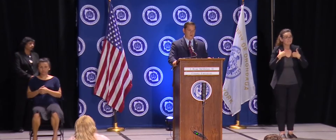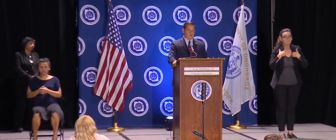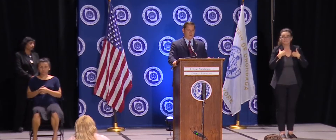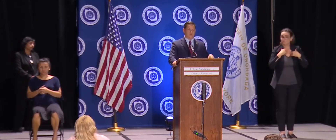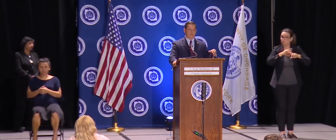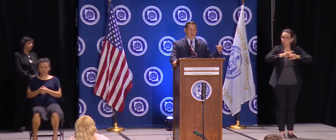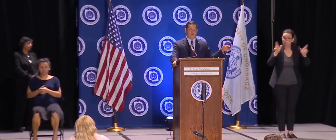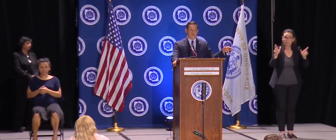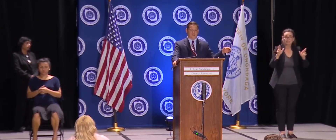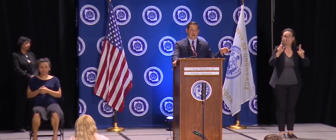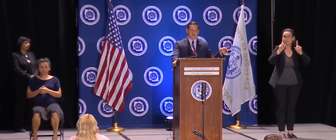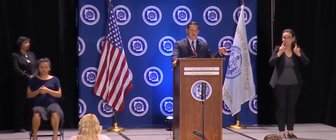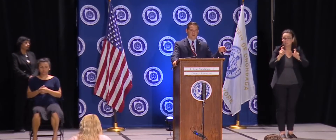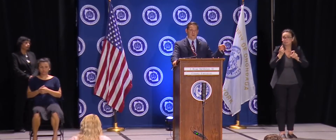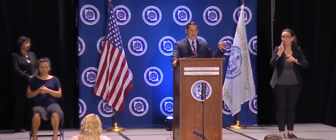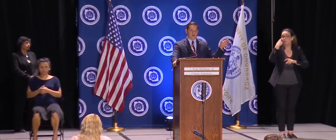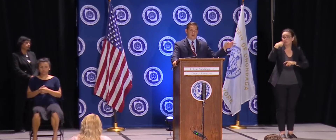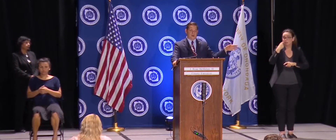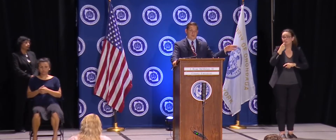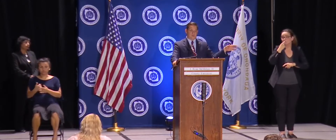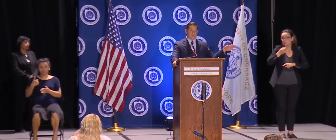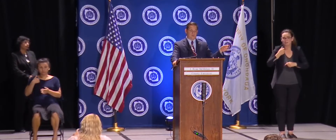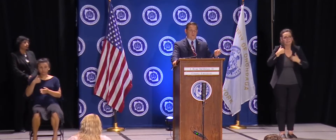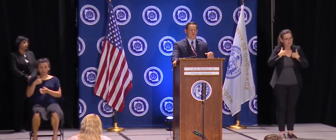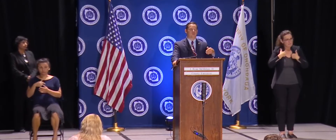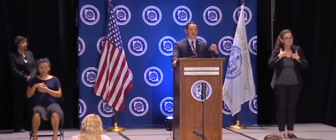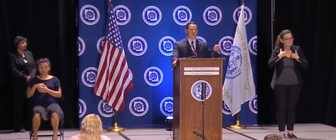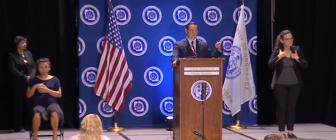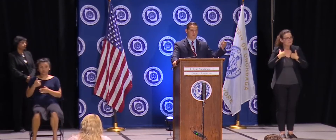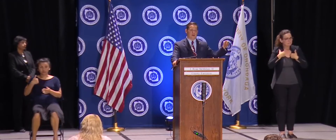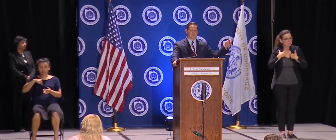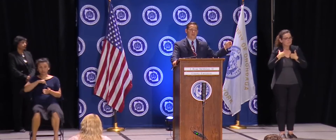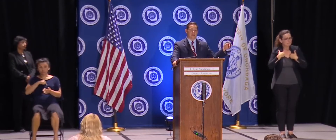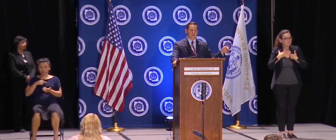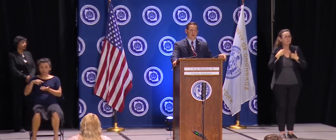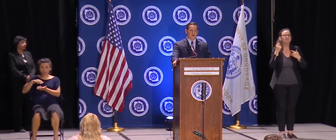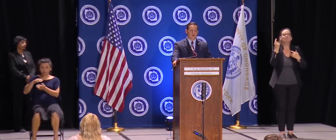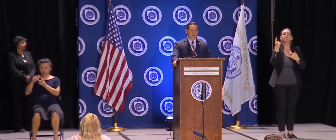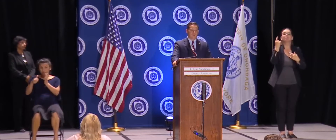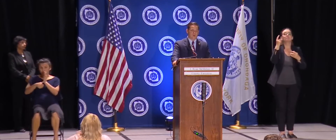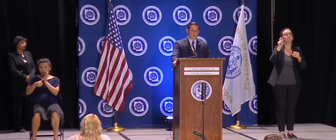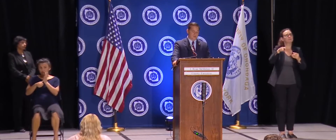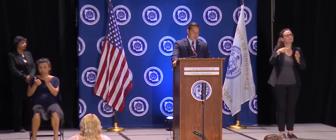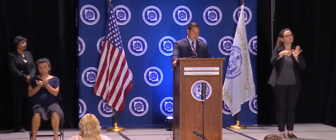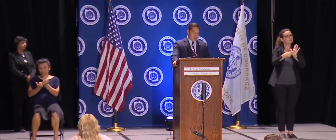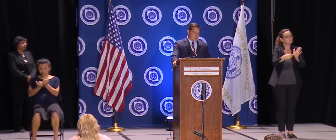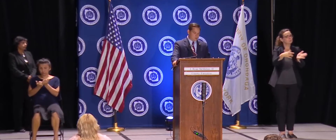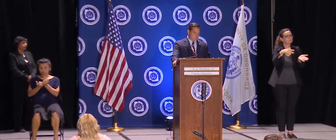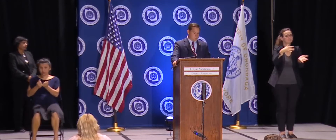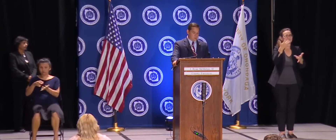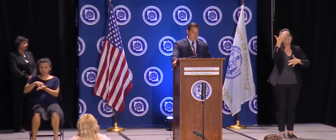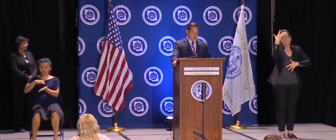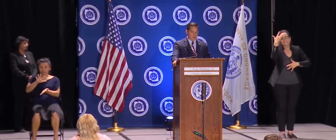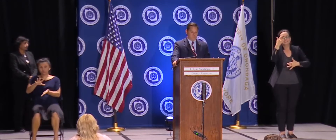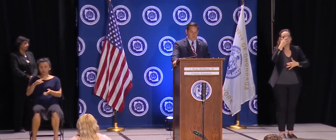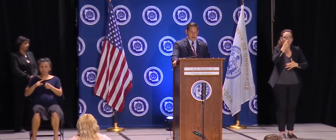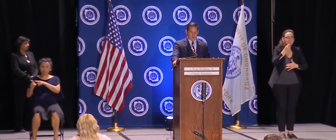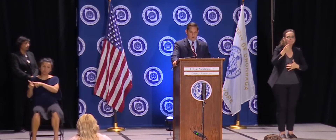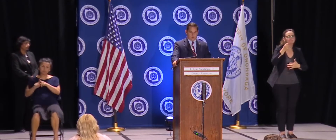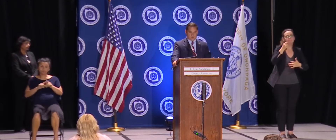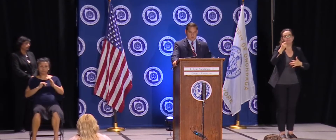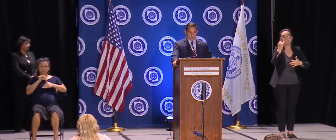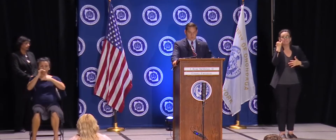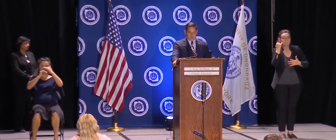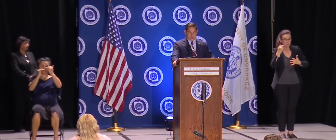we, you would get referred off to the doctor. This parent would then make that call. What we're saying now is the 24